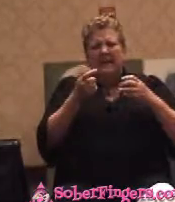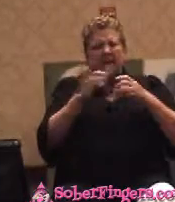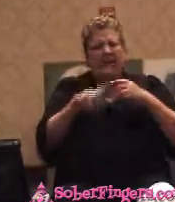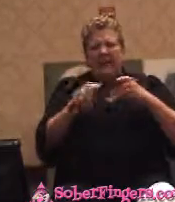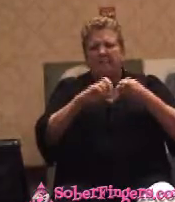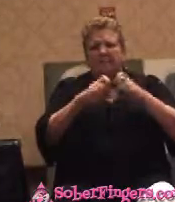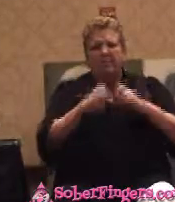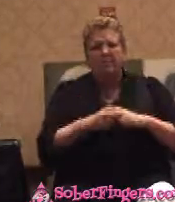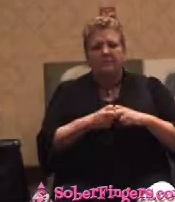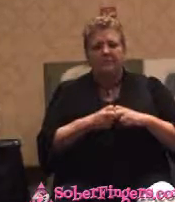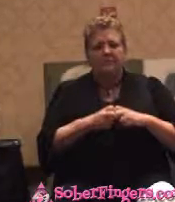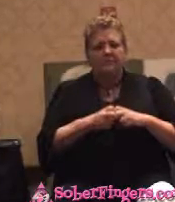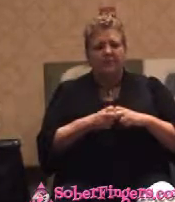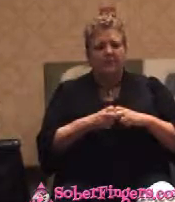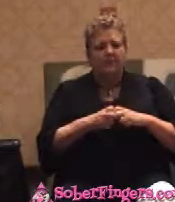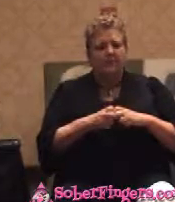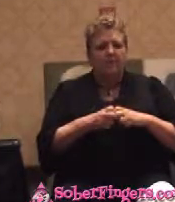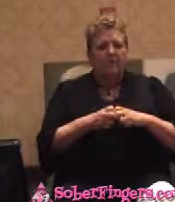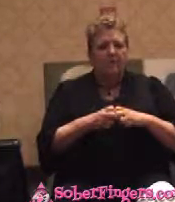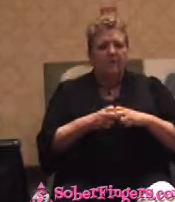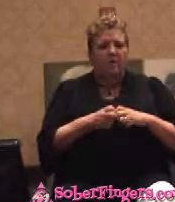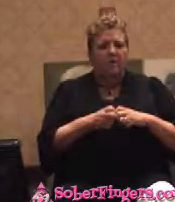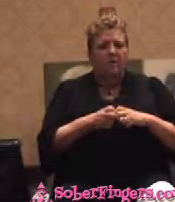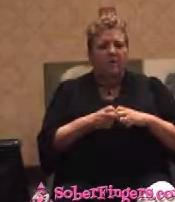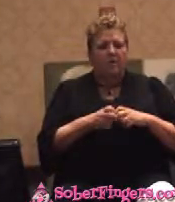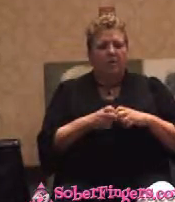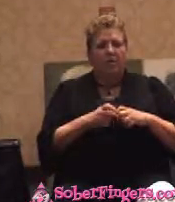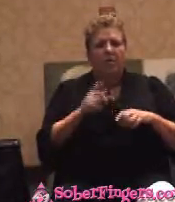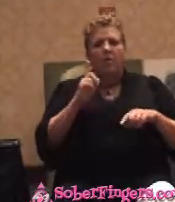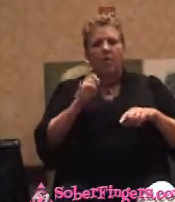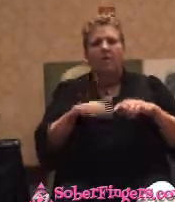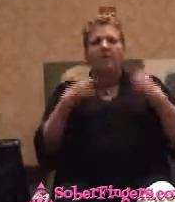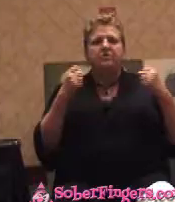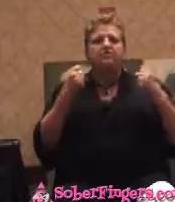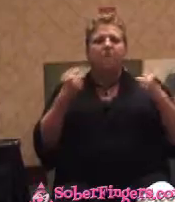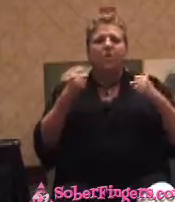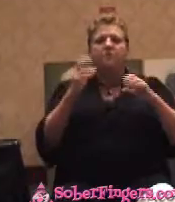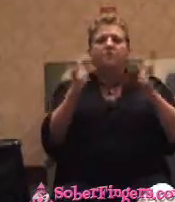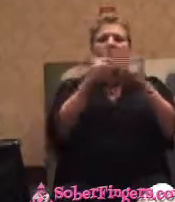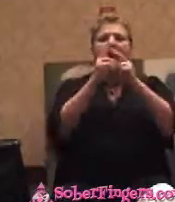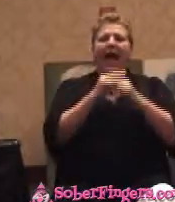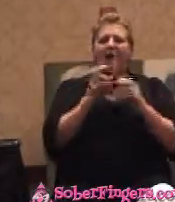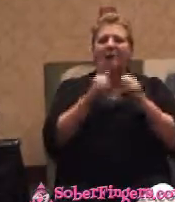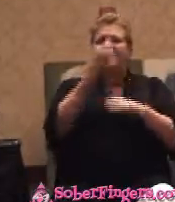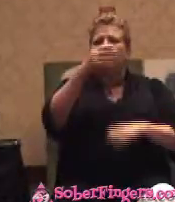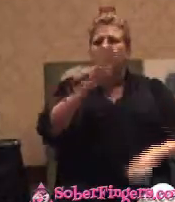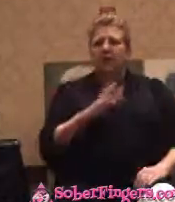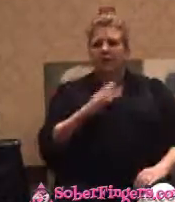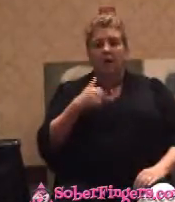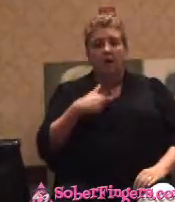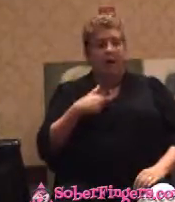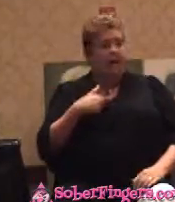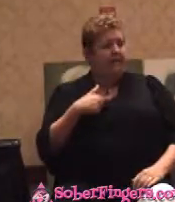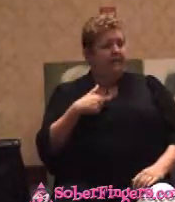One of them didn't drive Central Expressway in Dallas without God. Why hell, I've been Central Expressway drunk, recruiter, rabid for years.